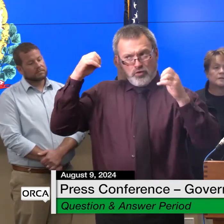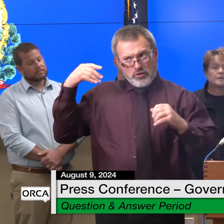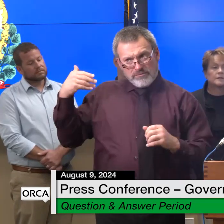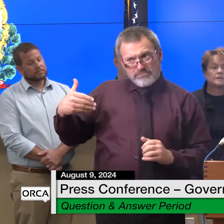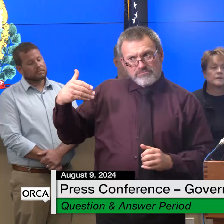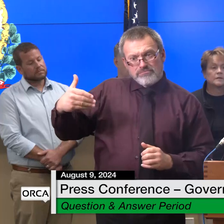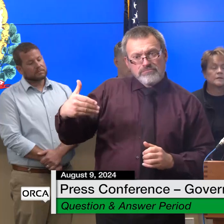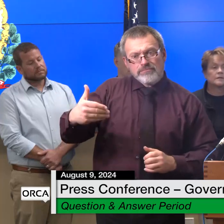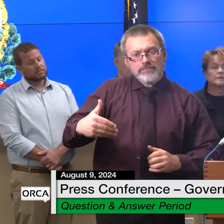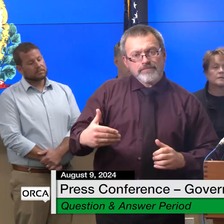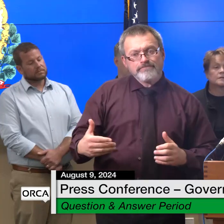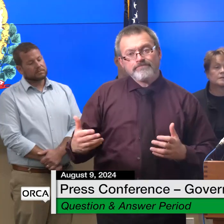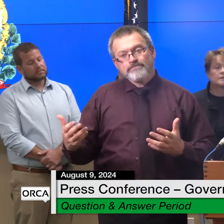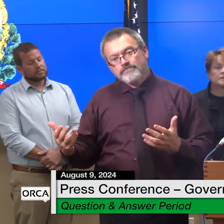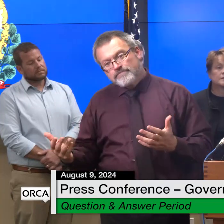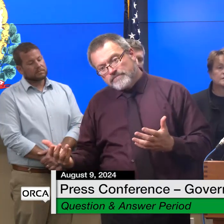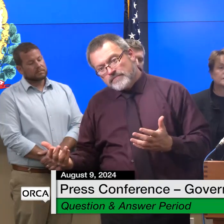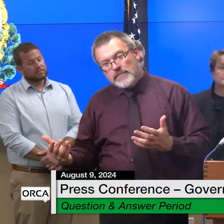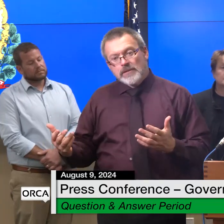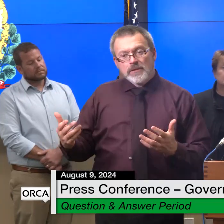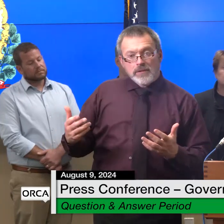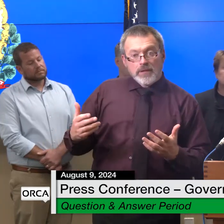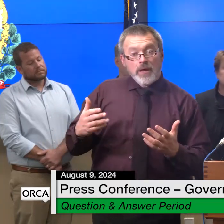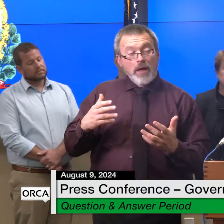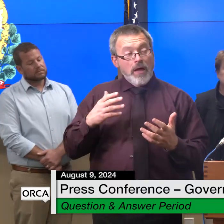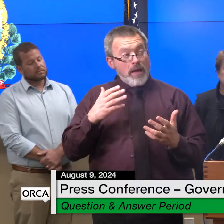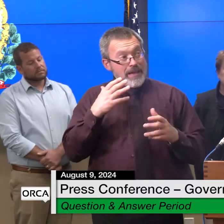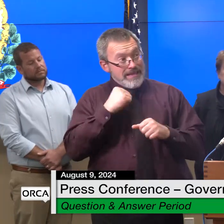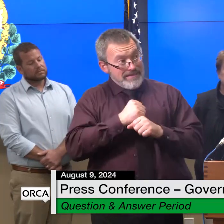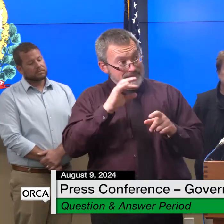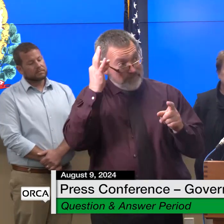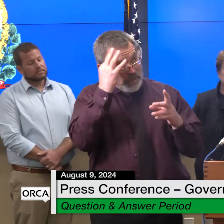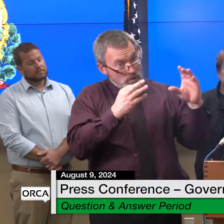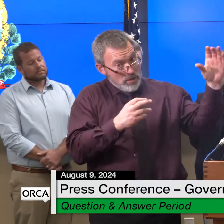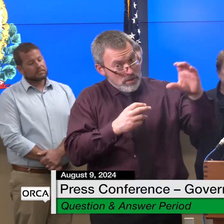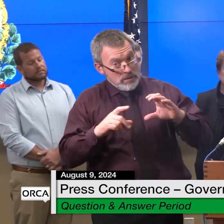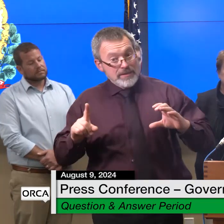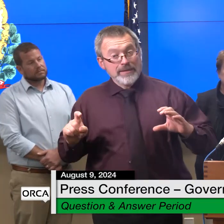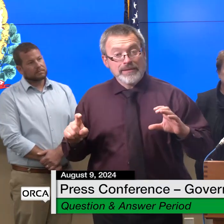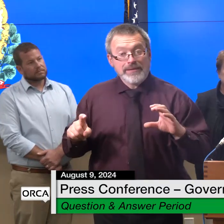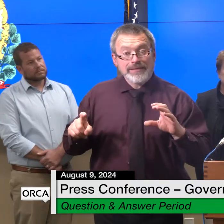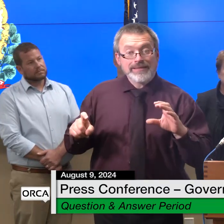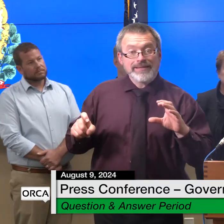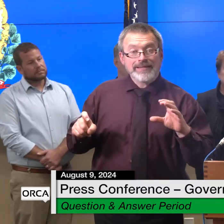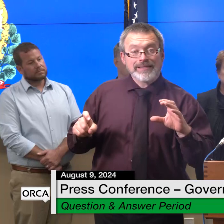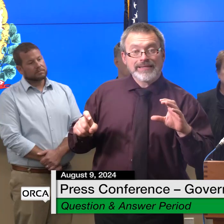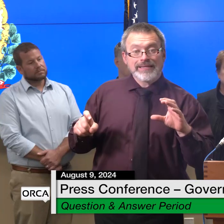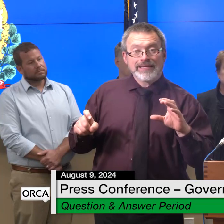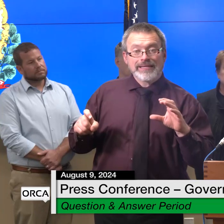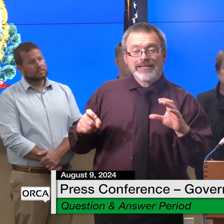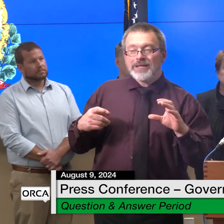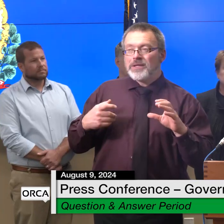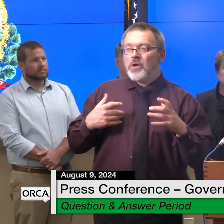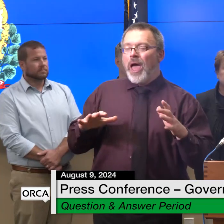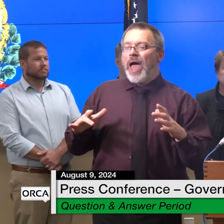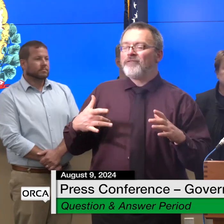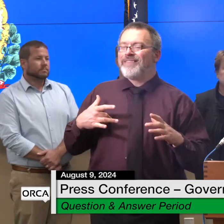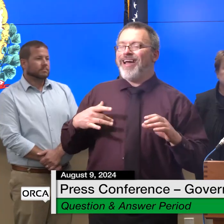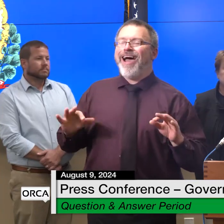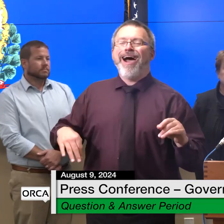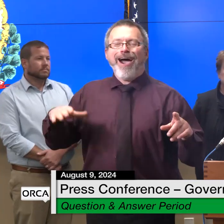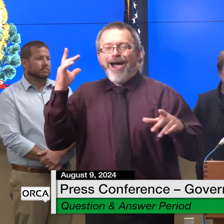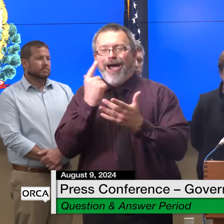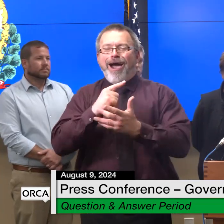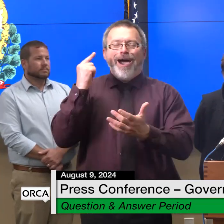influx of of federal dollars and i think that that's giving us a false sense of security and actually has driven